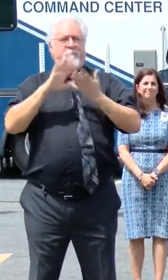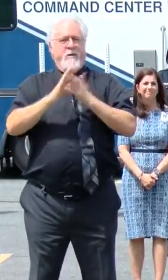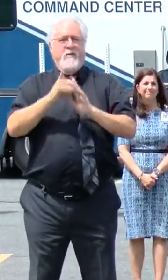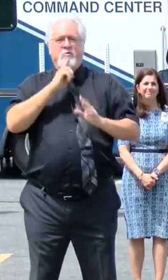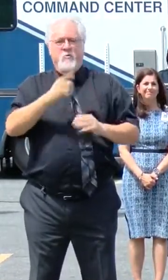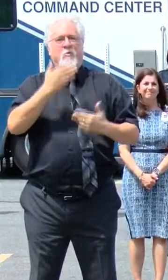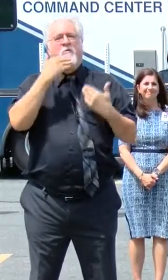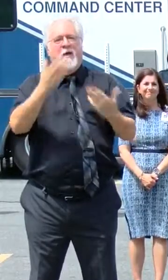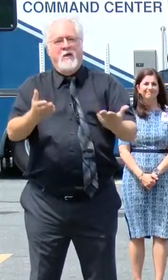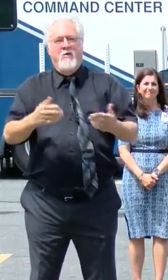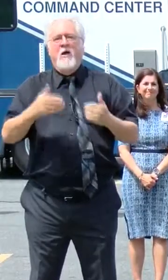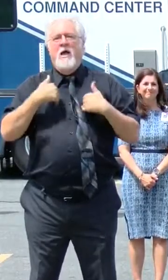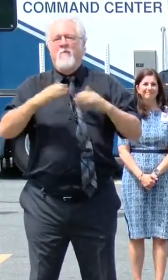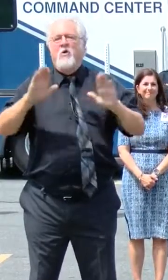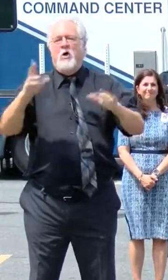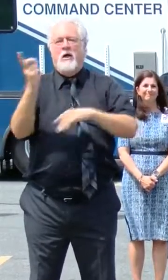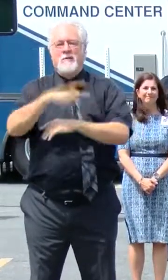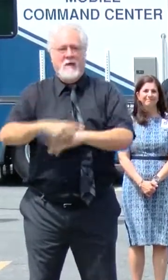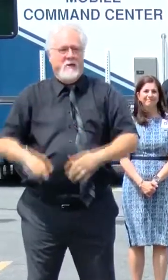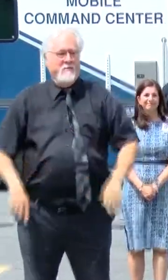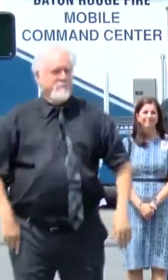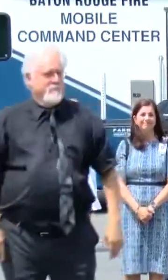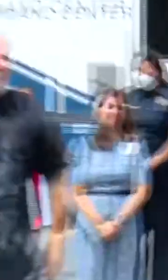reality. Thank you so much and have a great day.